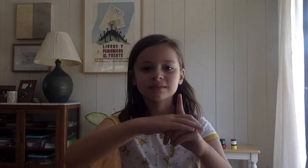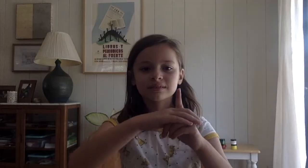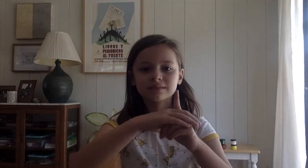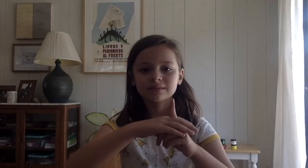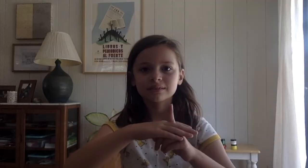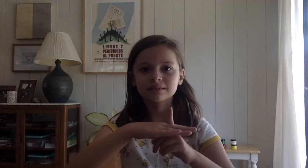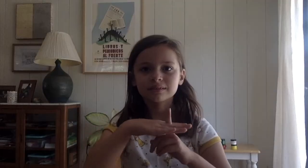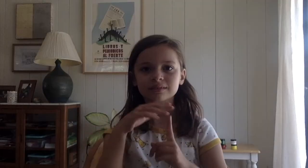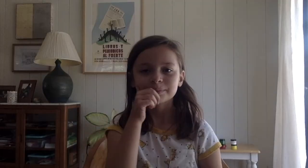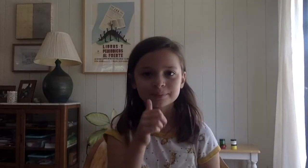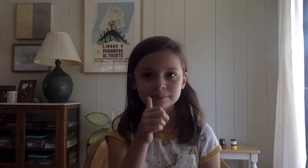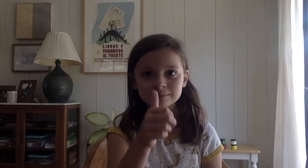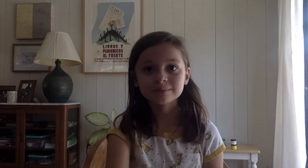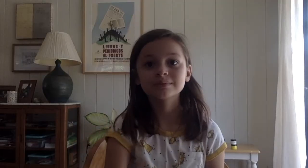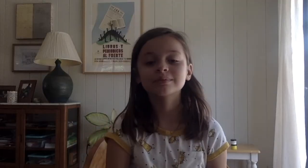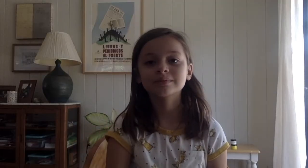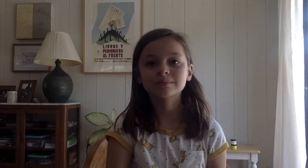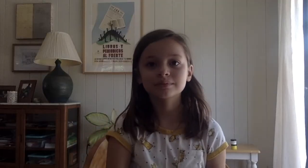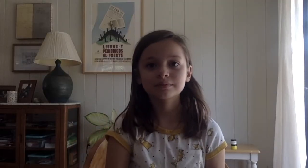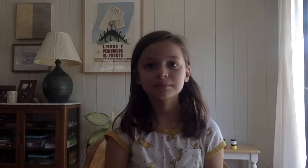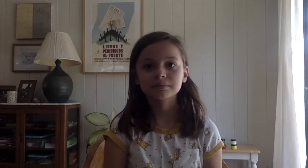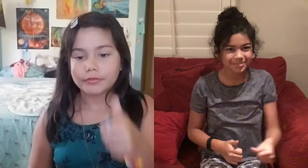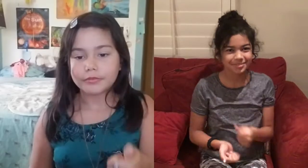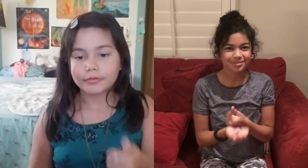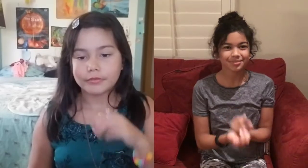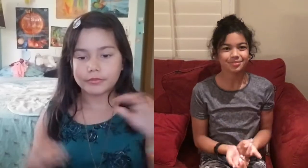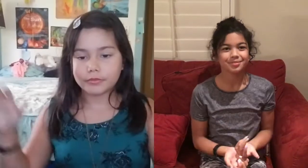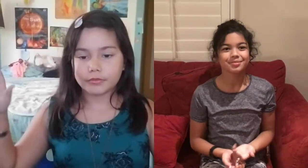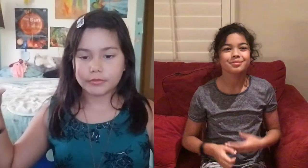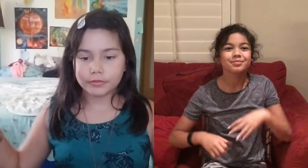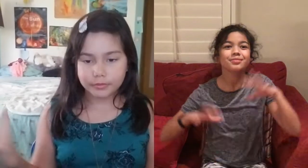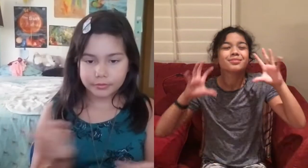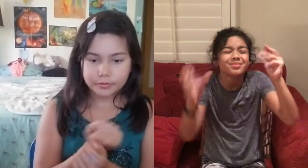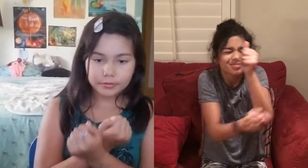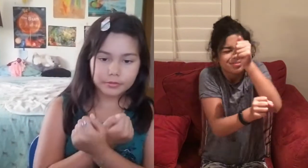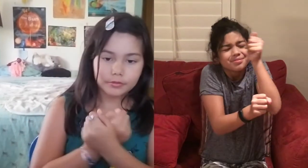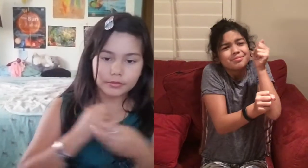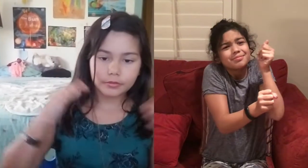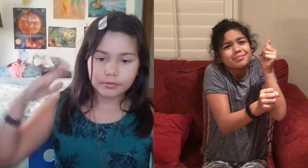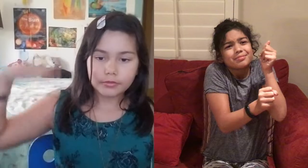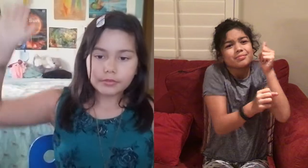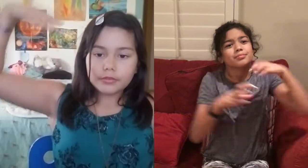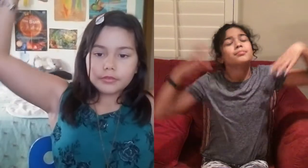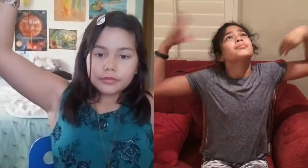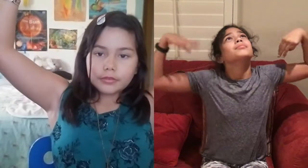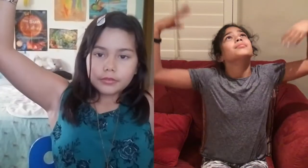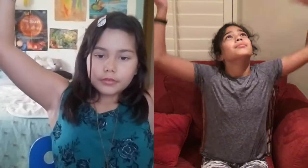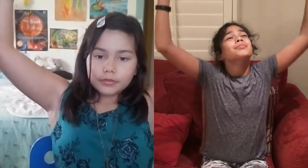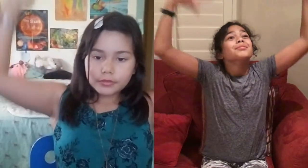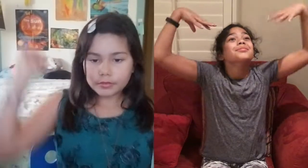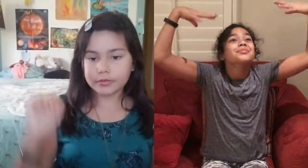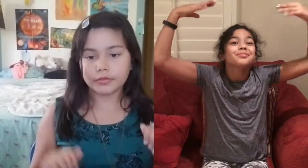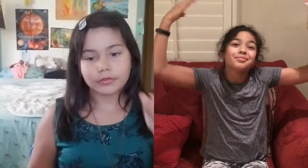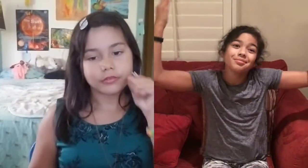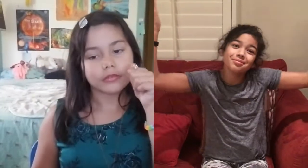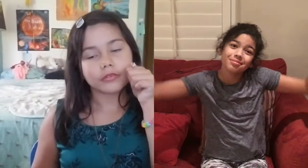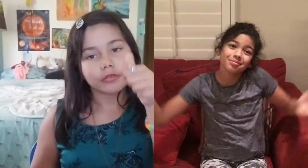tomorrow But you gotta hang on till tomorrow